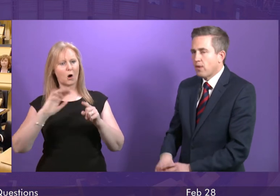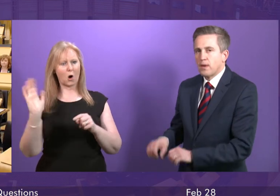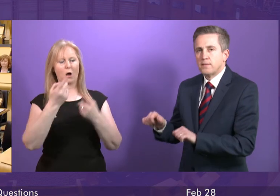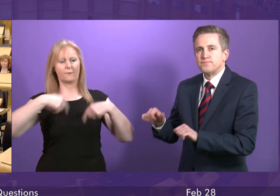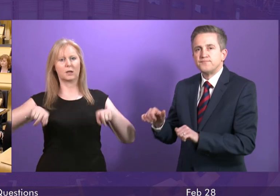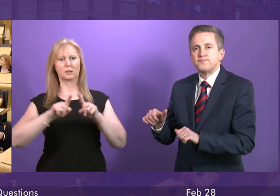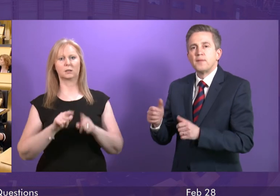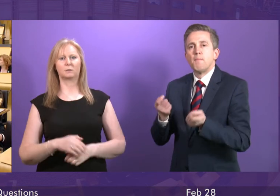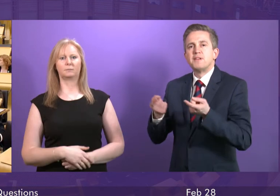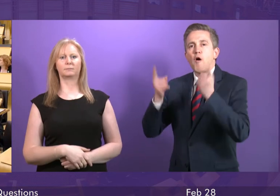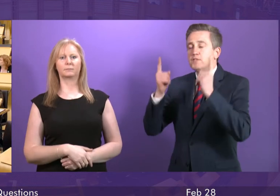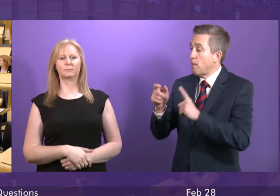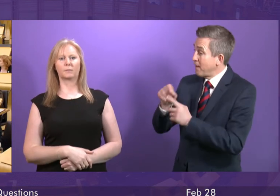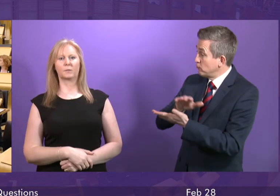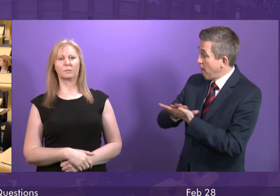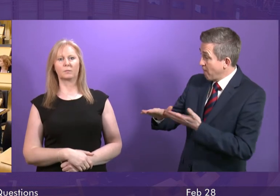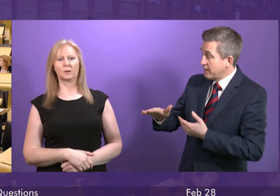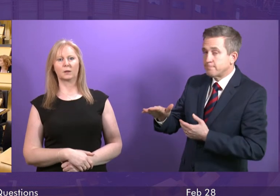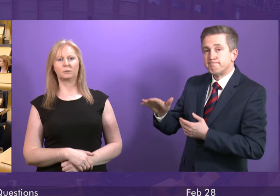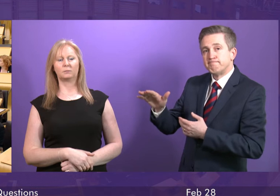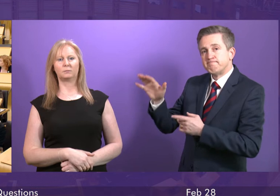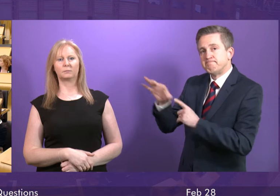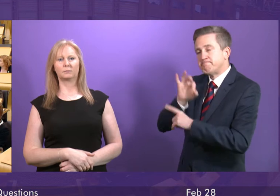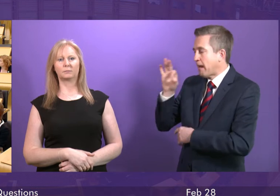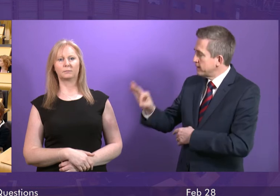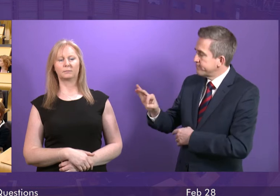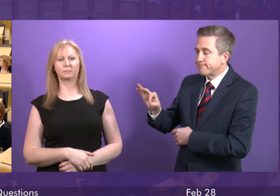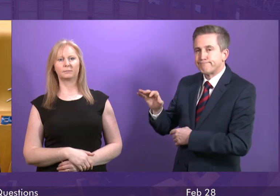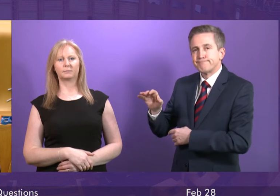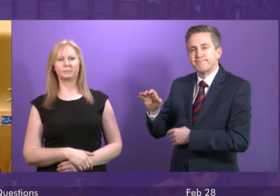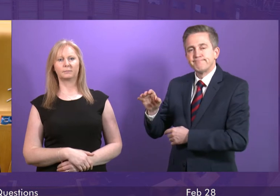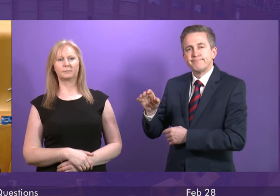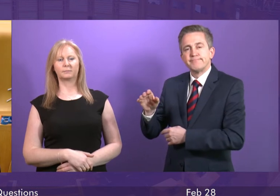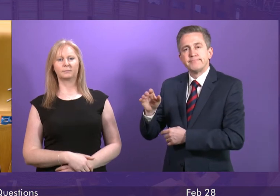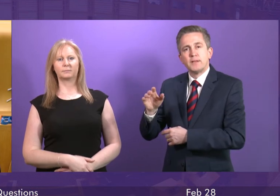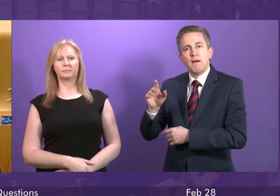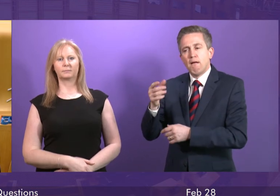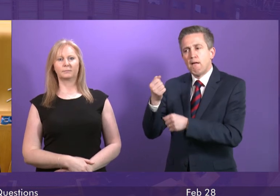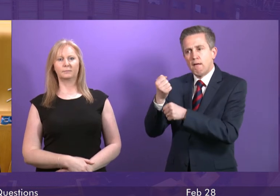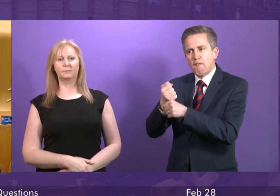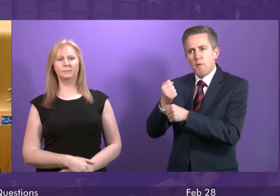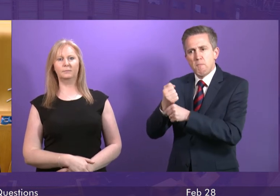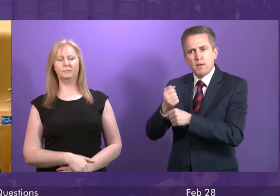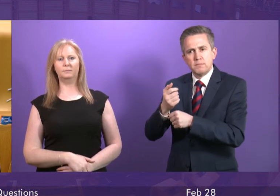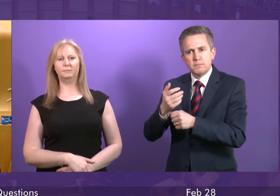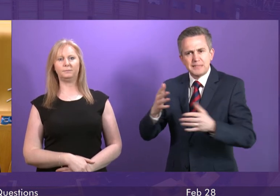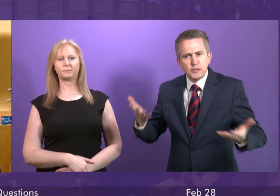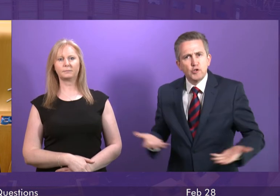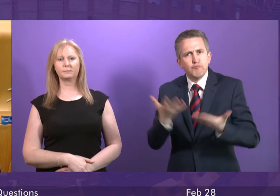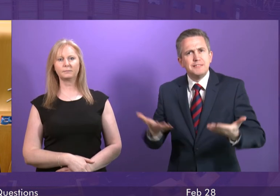Harvey. Well, the First Minister says that the government is encouraging public transport use. But we are still